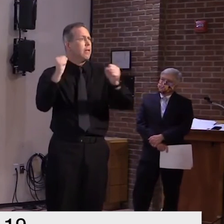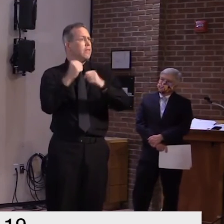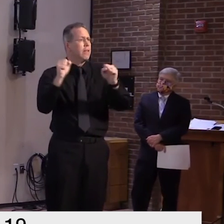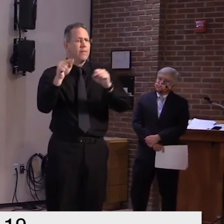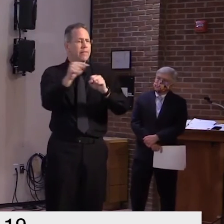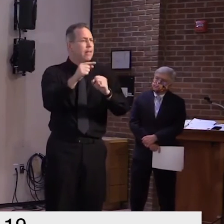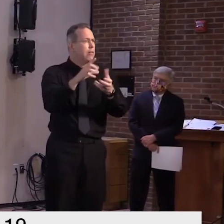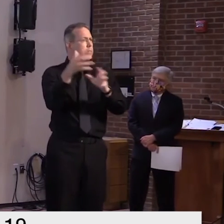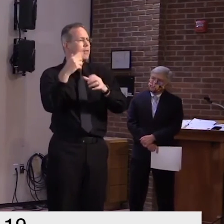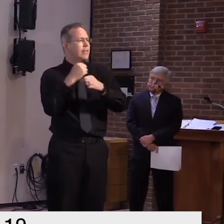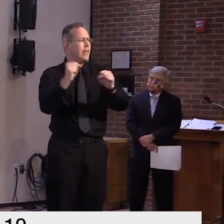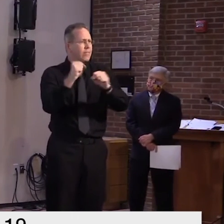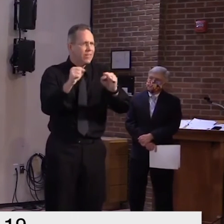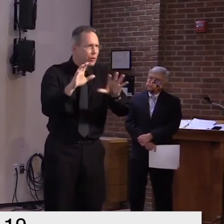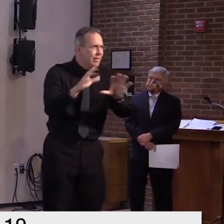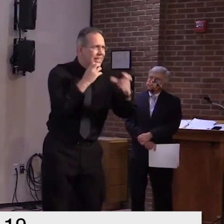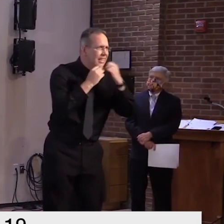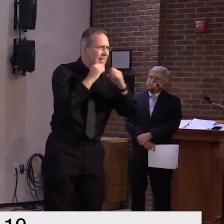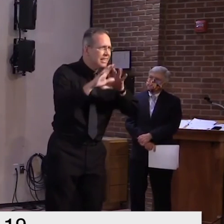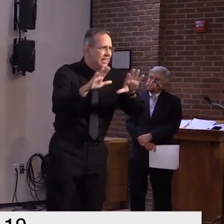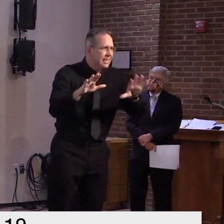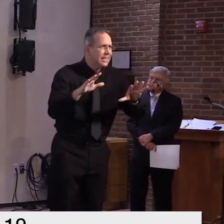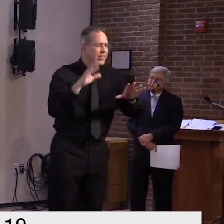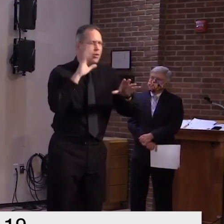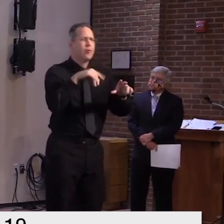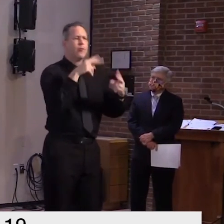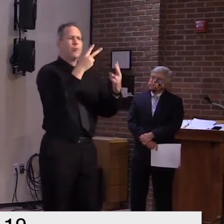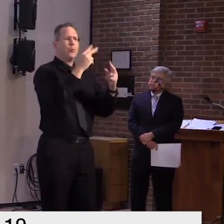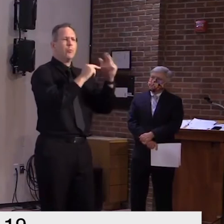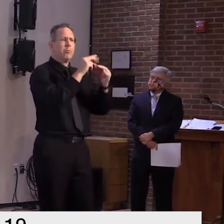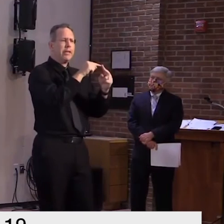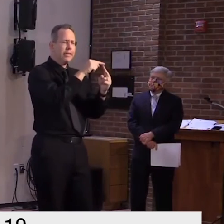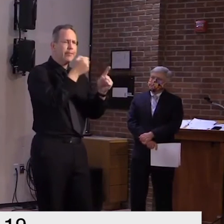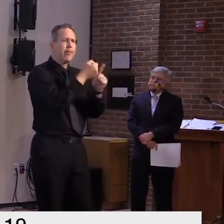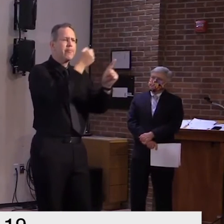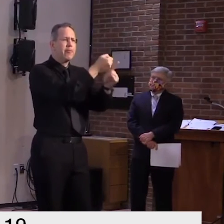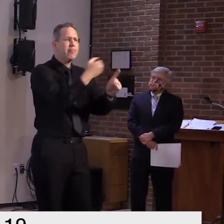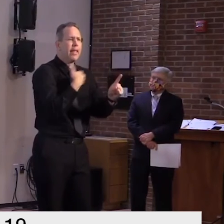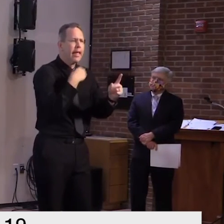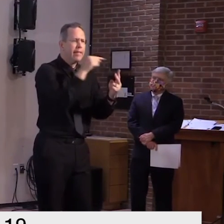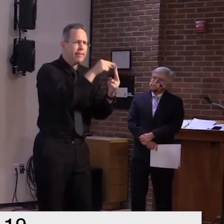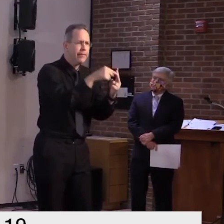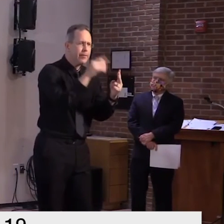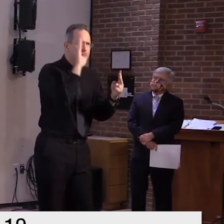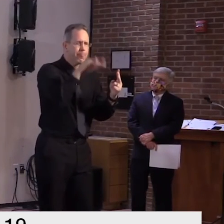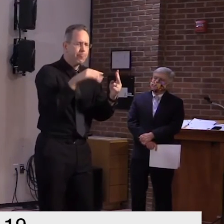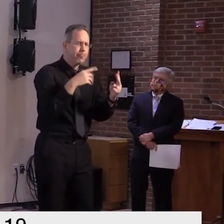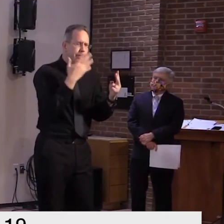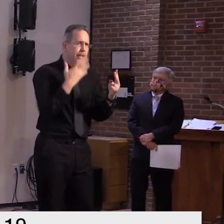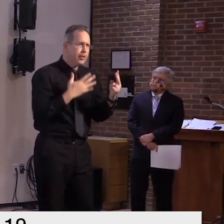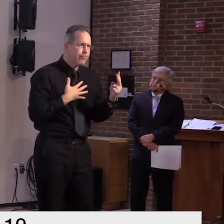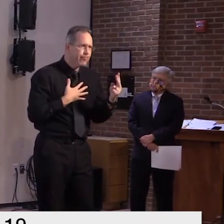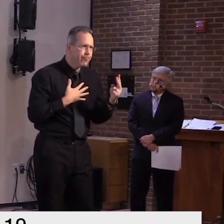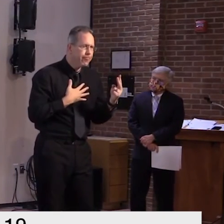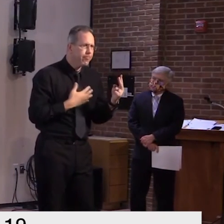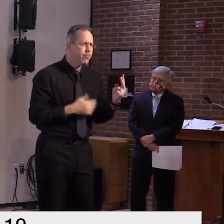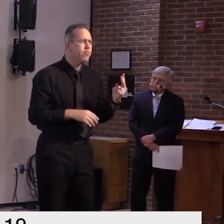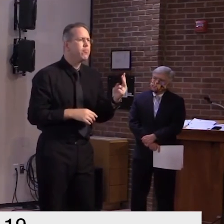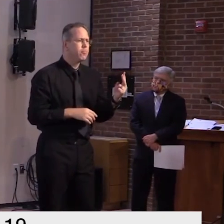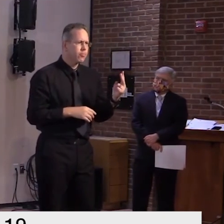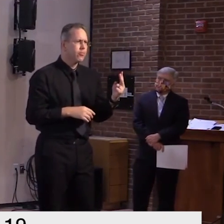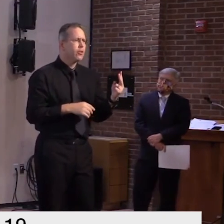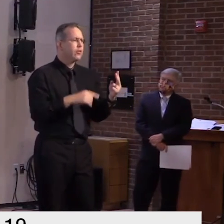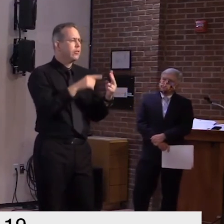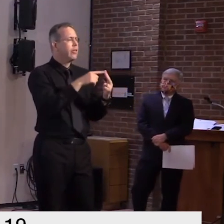know we tend to dwell on the unfortunate circumstances of the two nursing homes which was very early